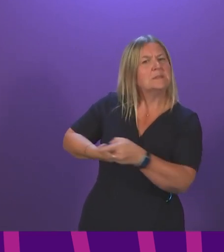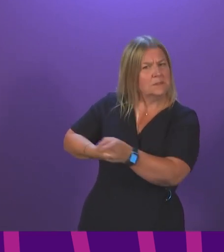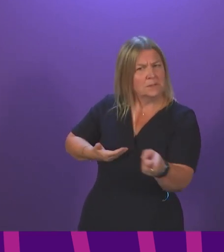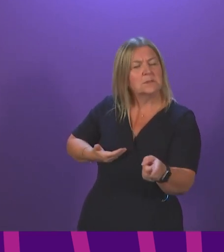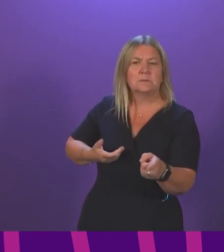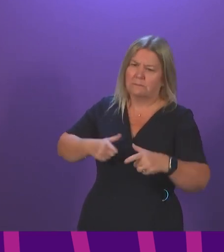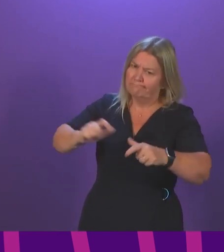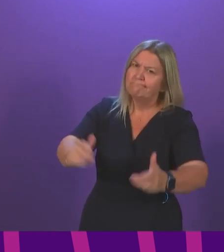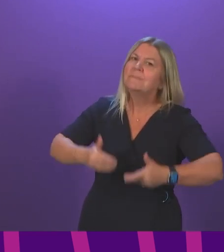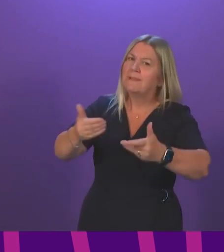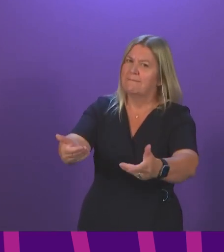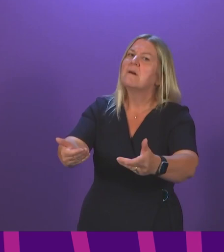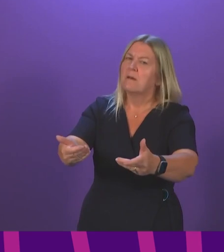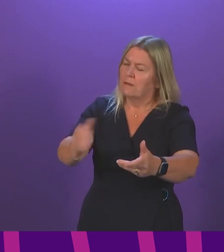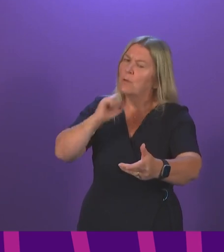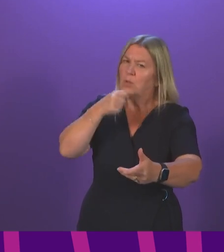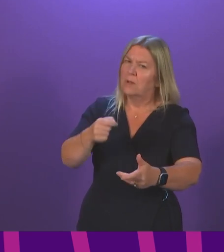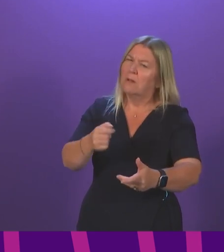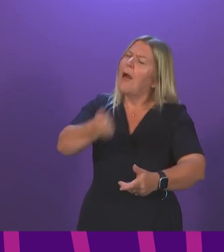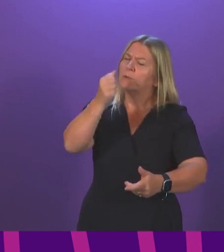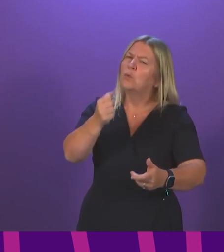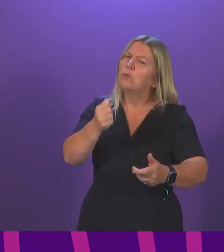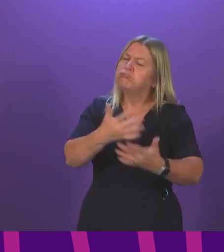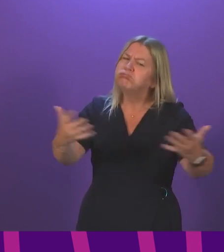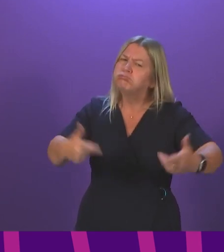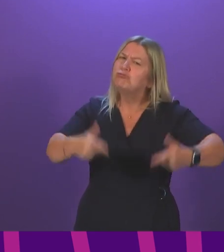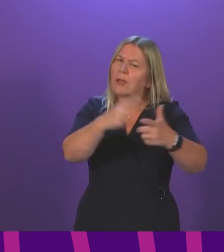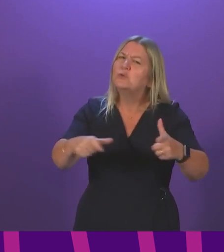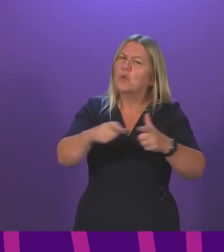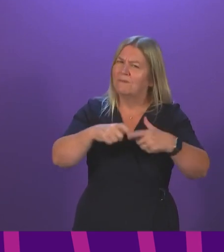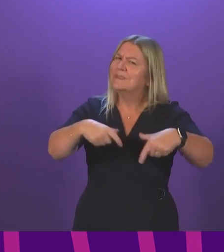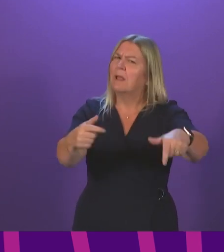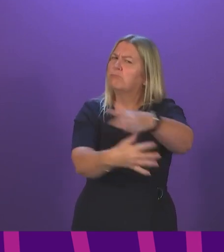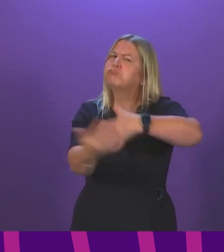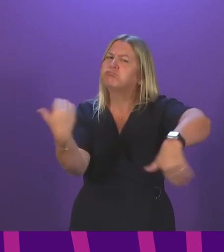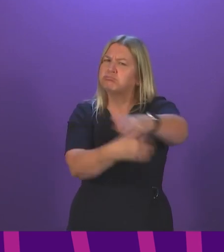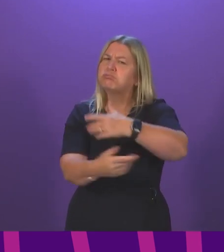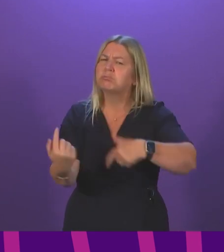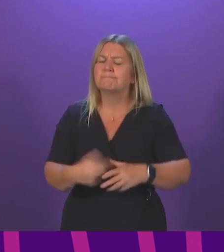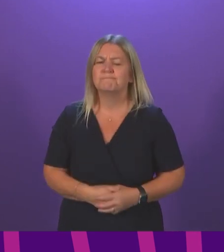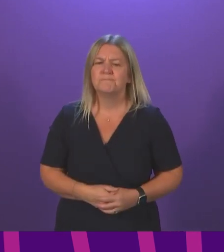deliver services in the face of the challenges that COVID continue to pose for all of us. Jamie Green.